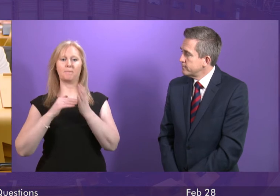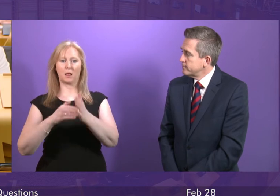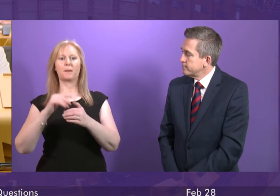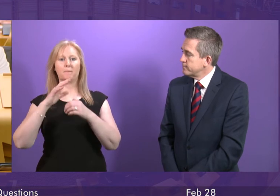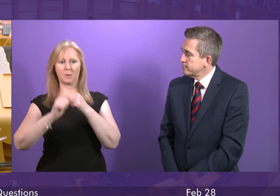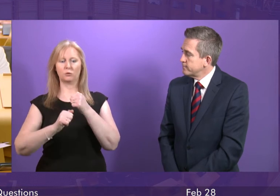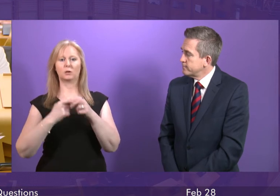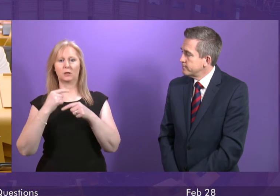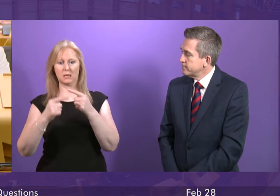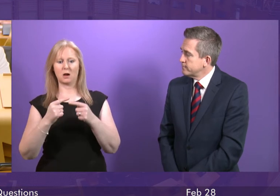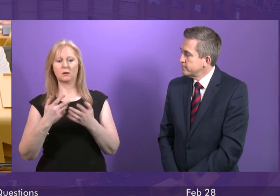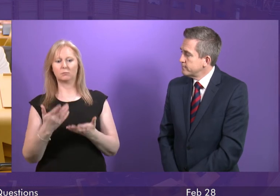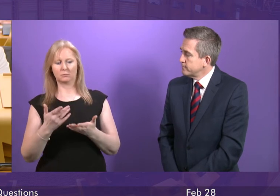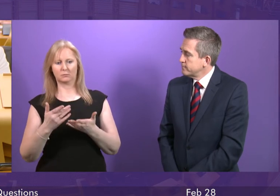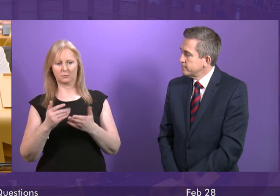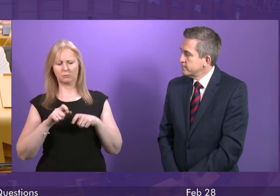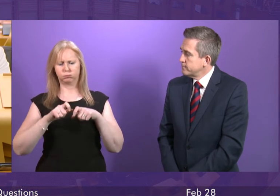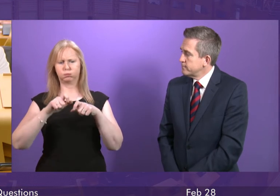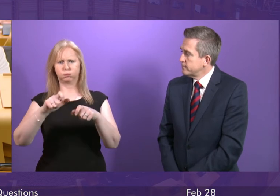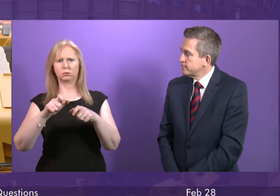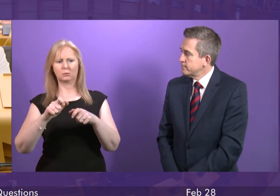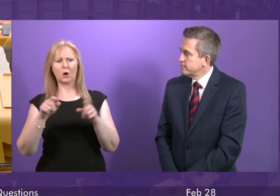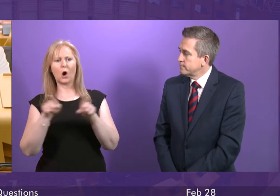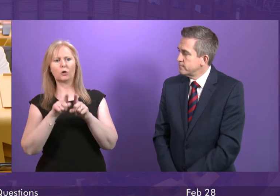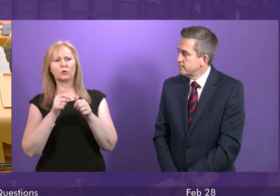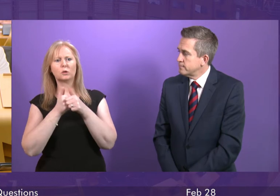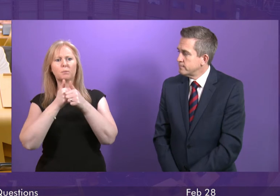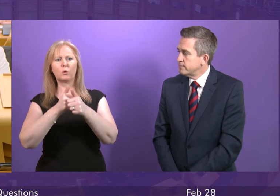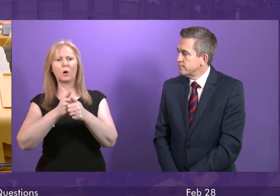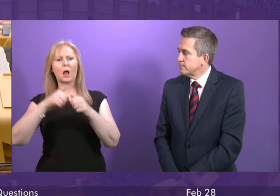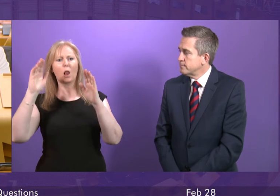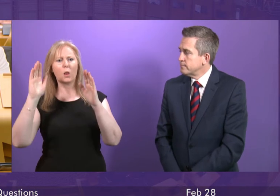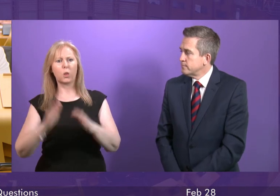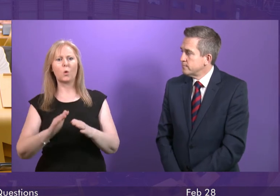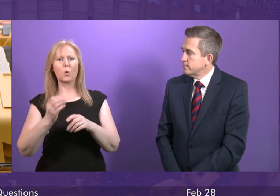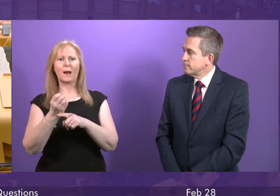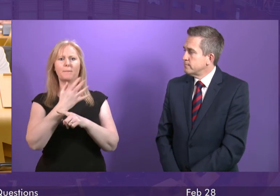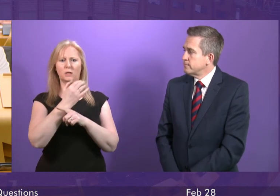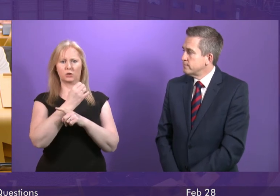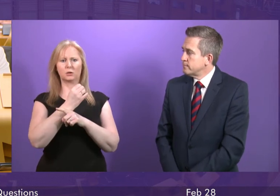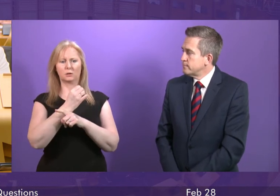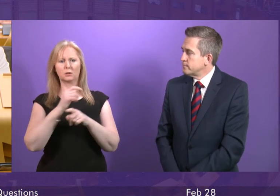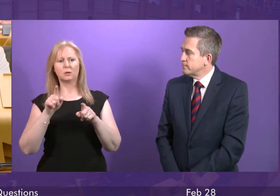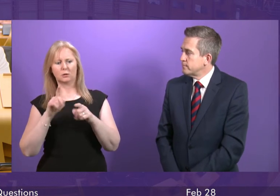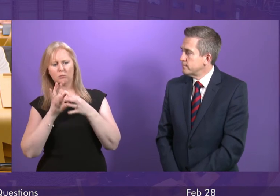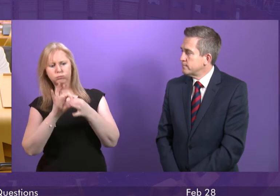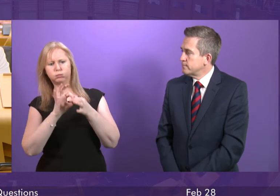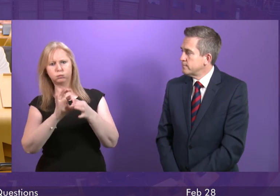in this year. We are also supporting low emission zones and of course working with the Greens. We are proposing extra powers for